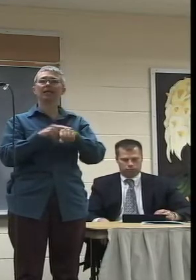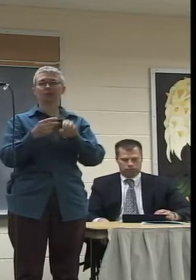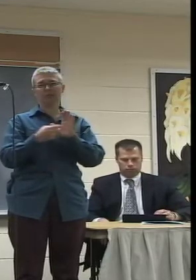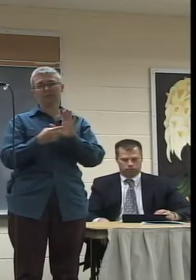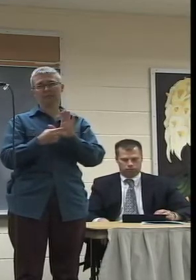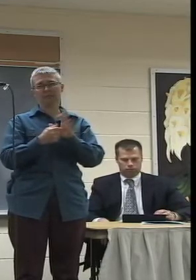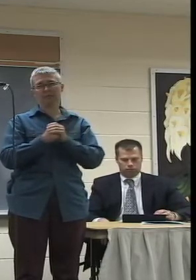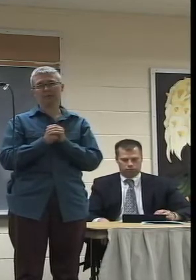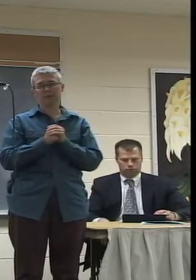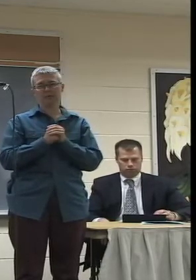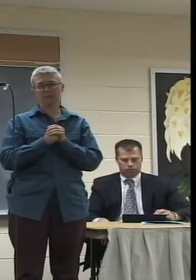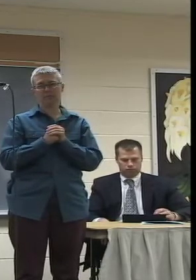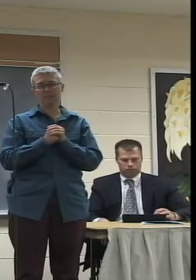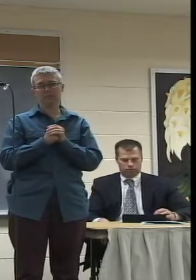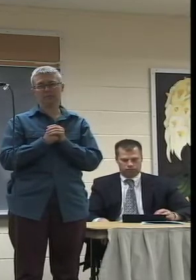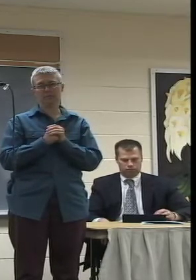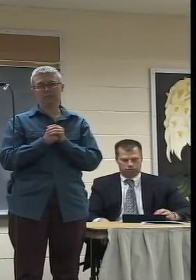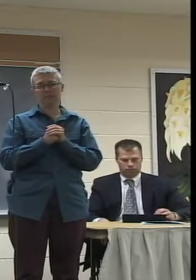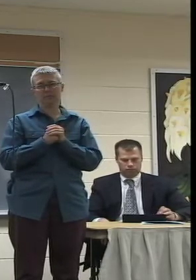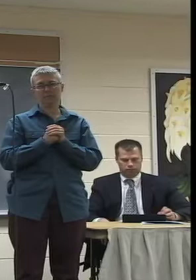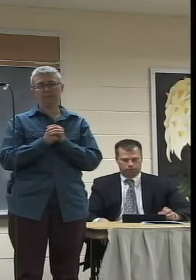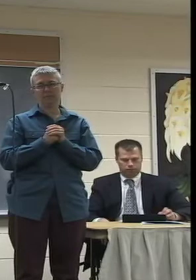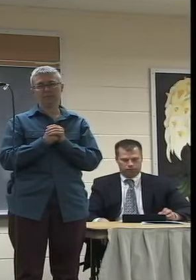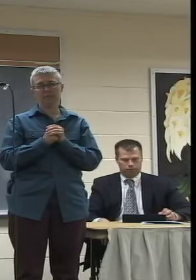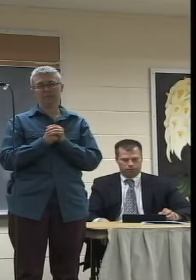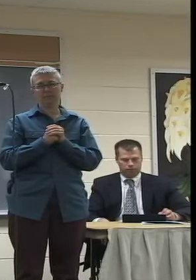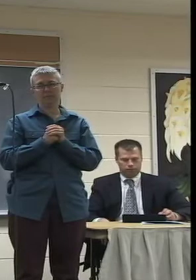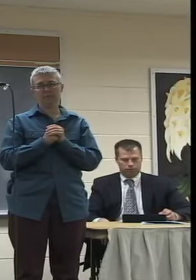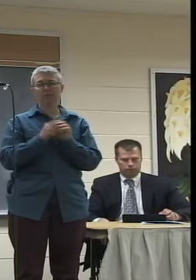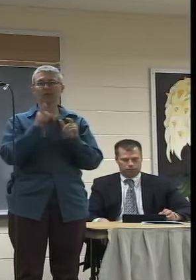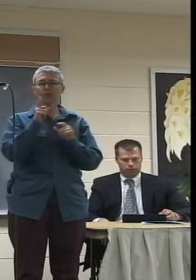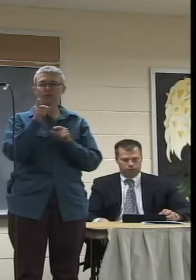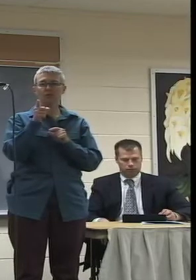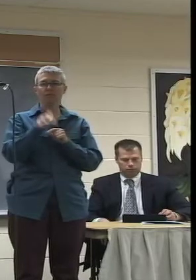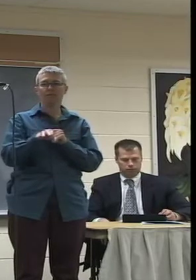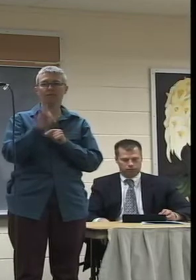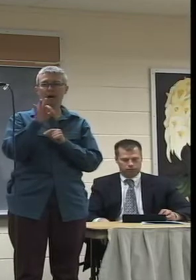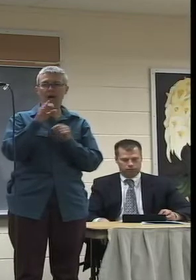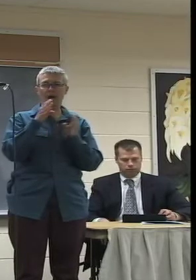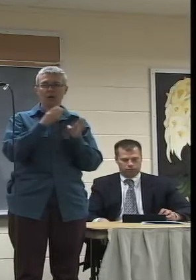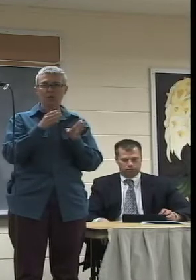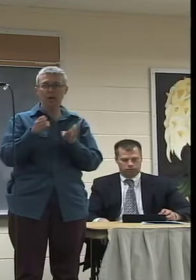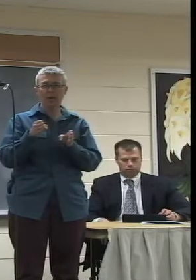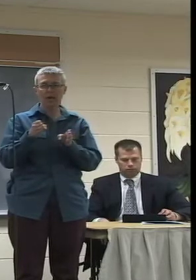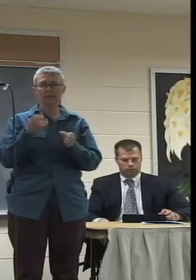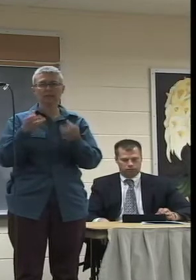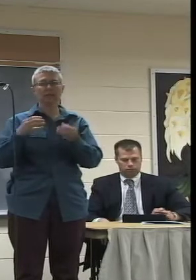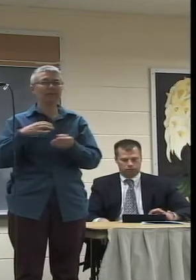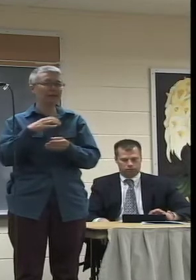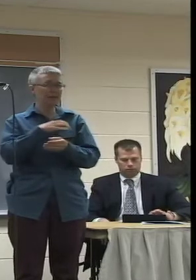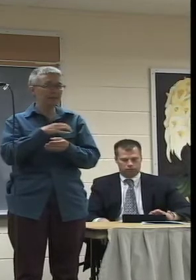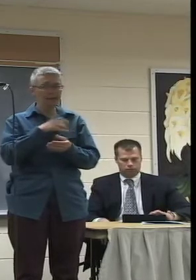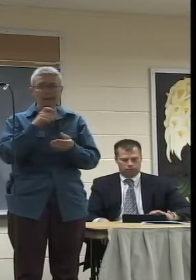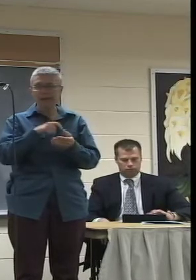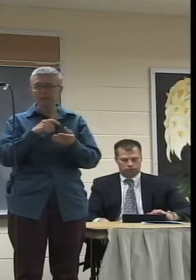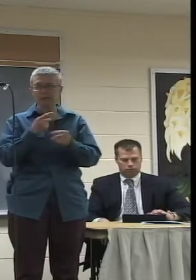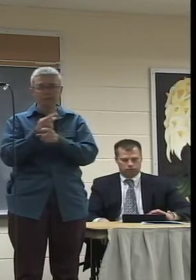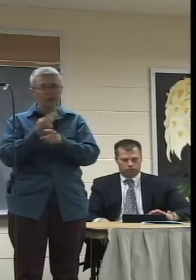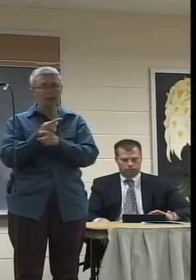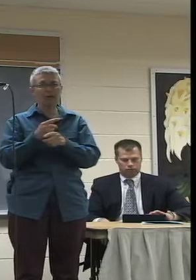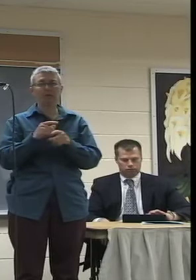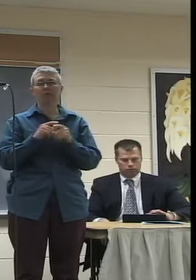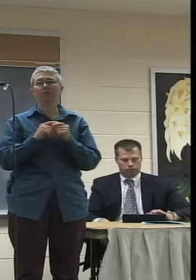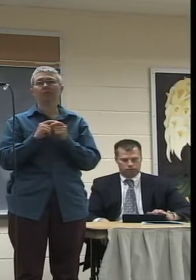by which you find ways, and maybe a committee again will do that,